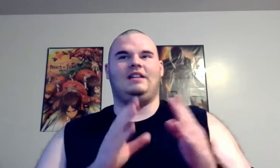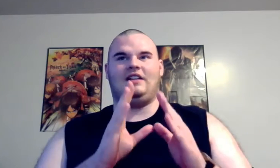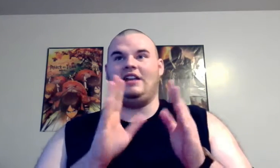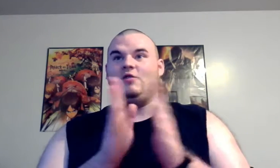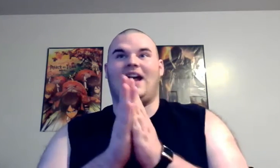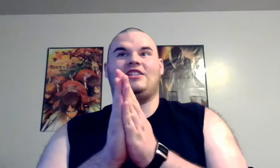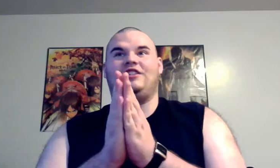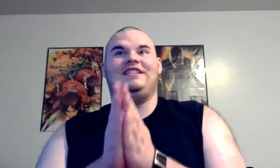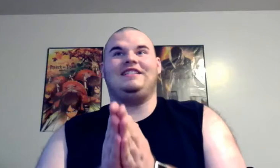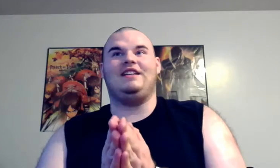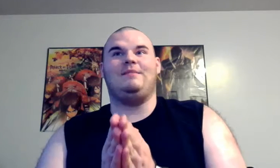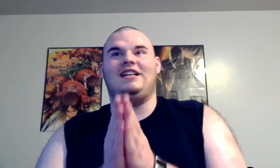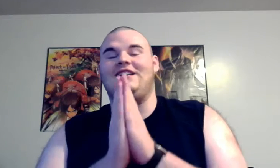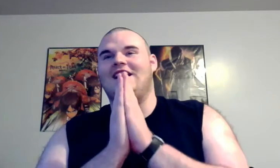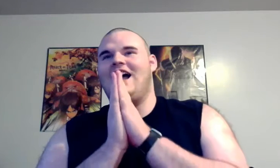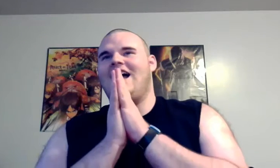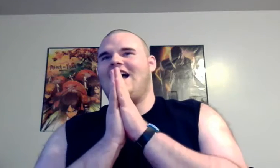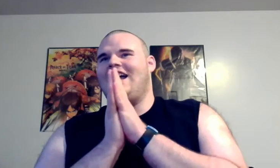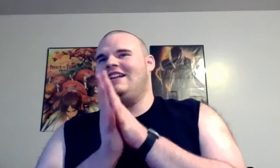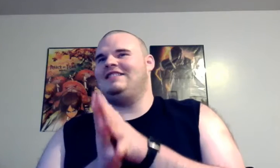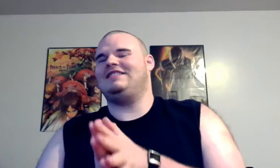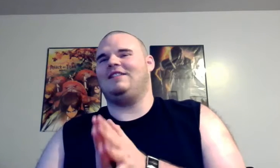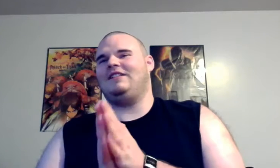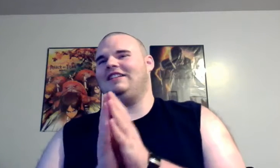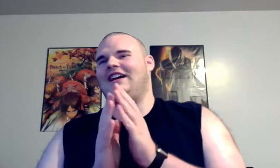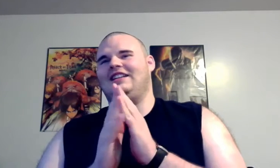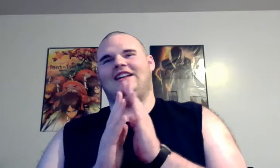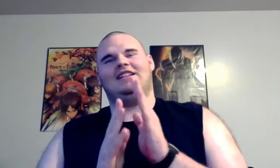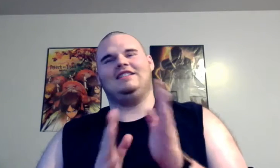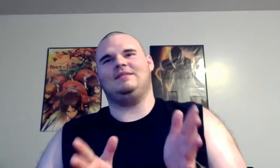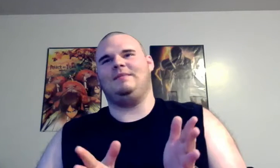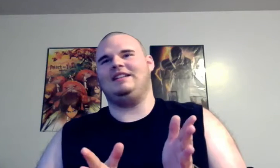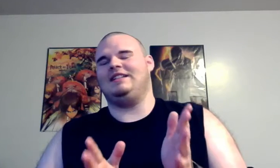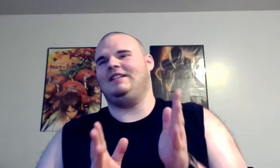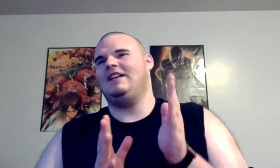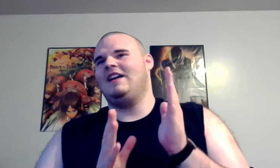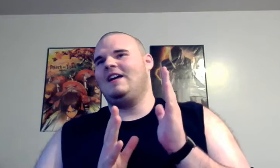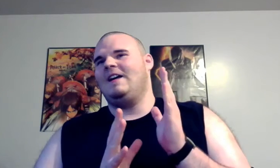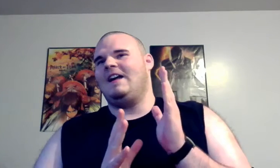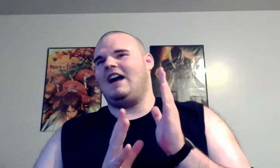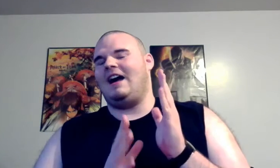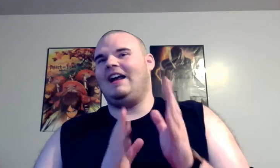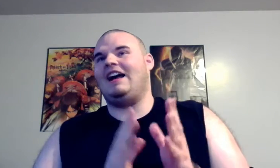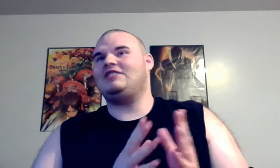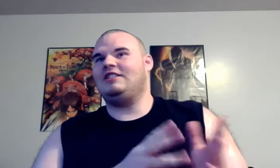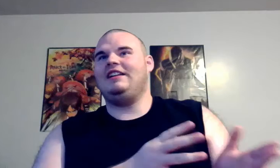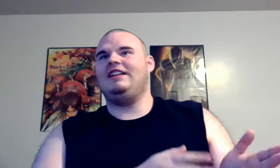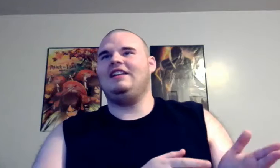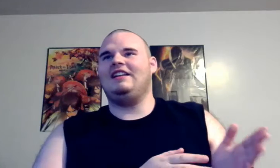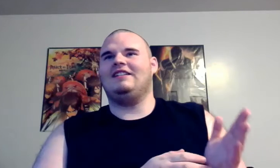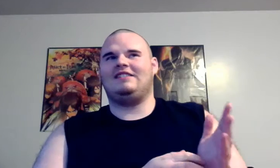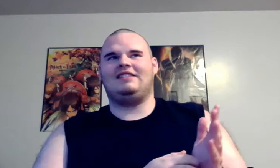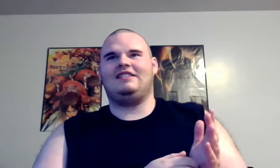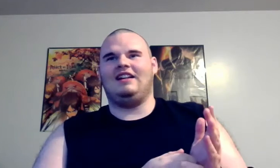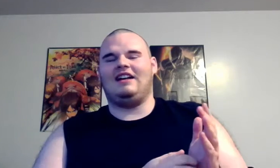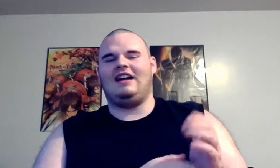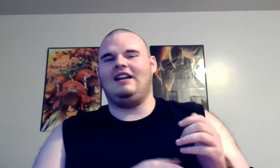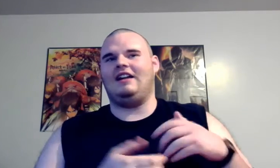can you actually see me and stuff like that and that that is amazing I actually I I